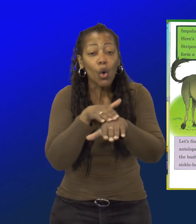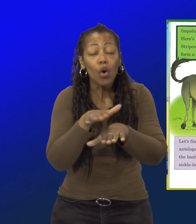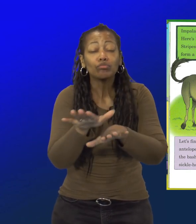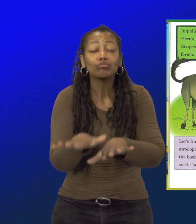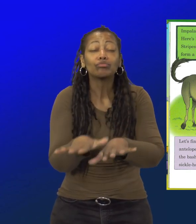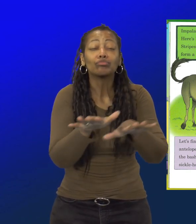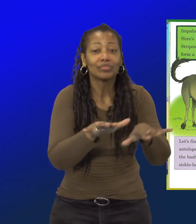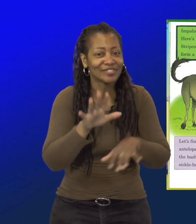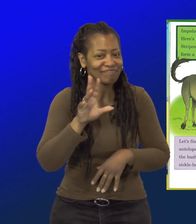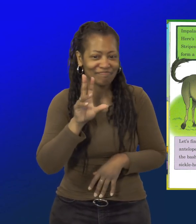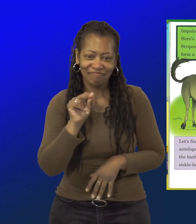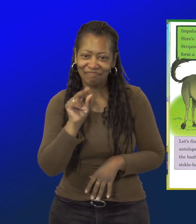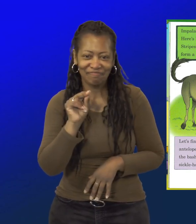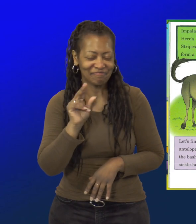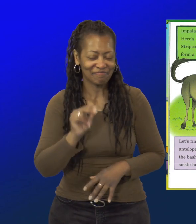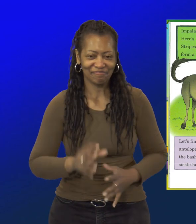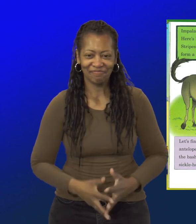Not as often the slow.